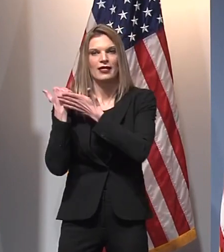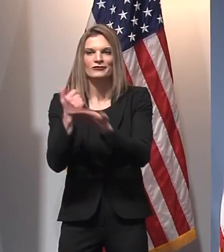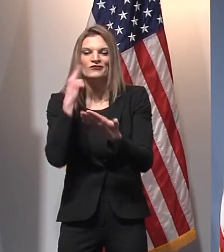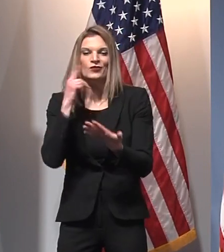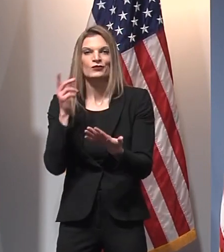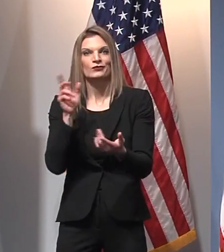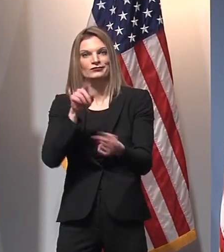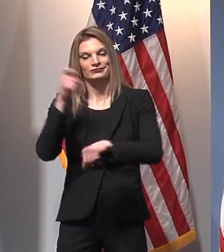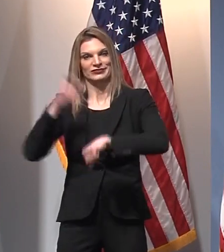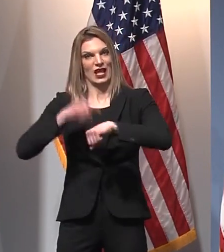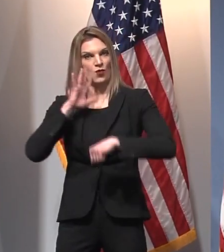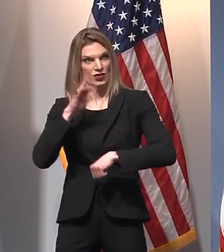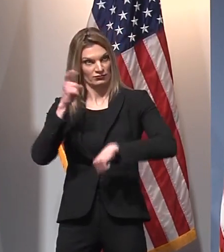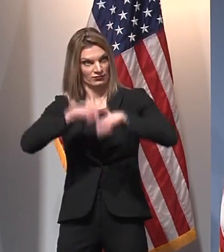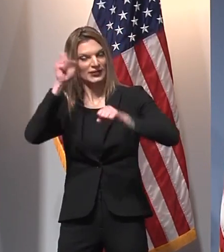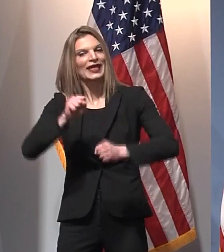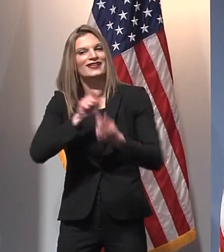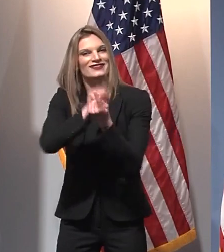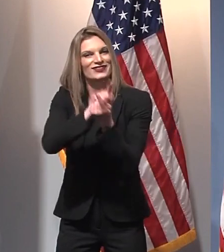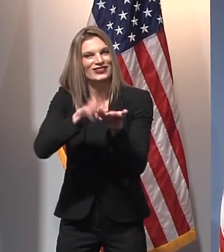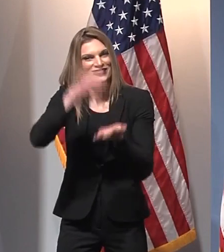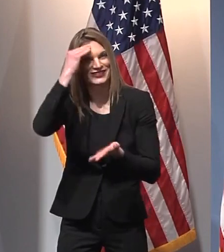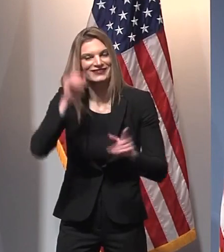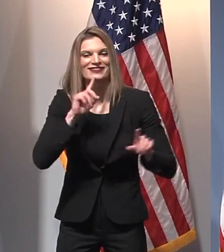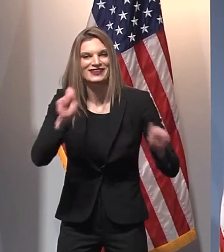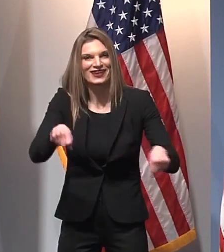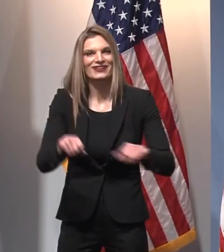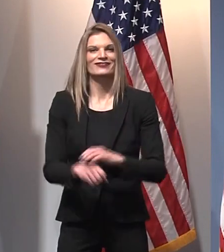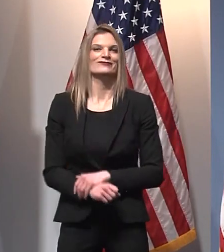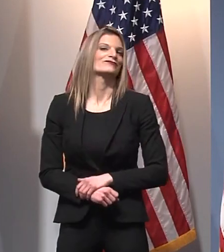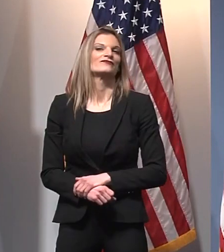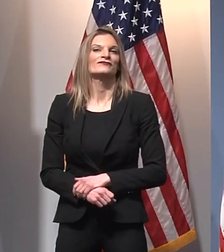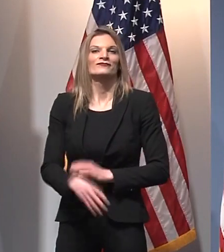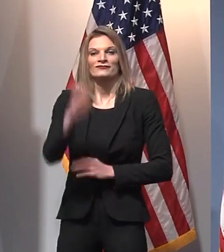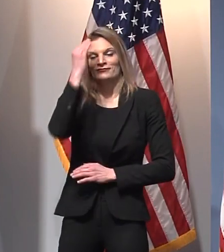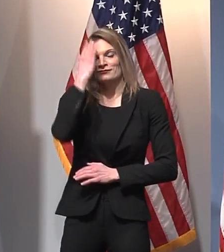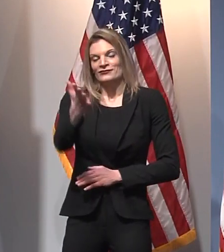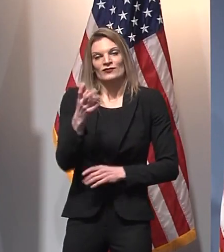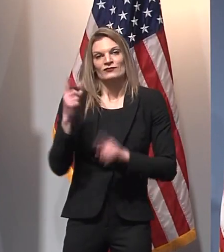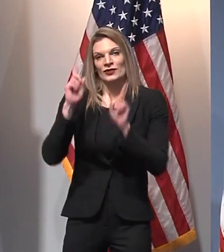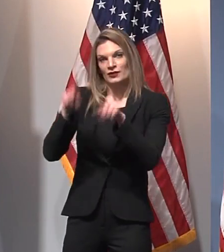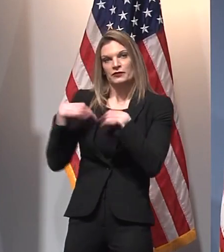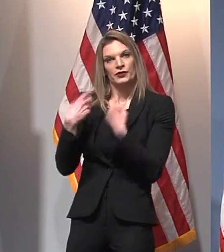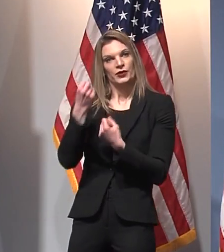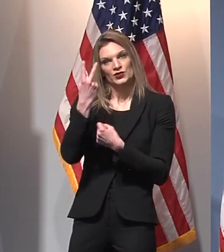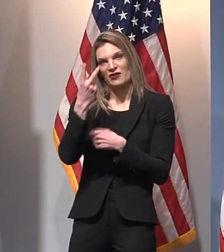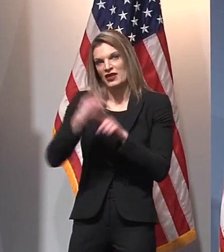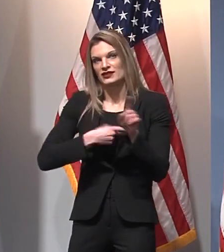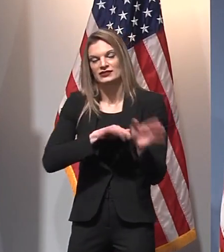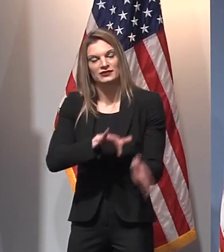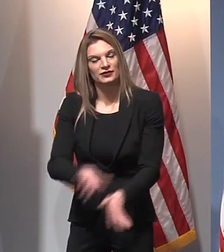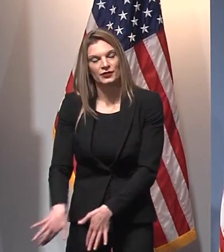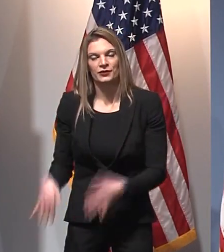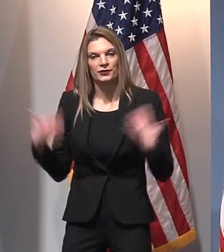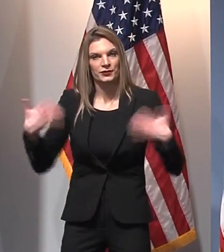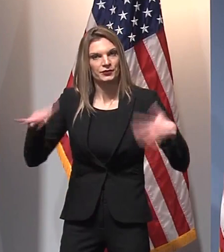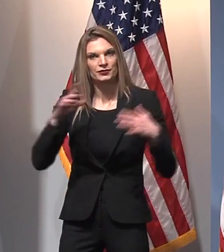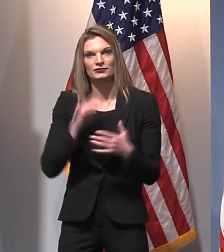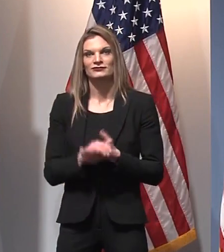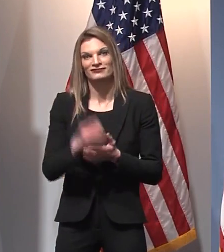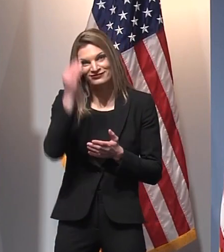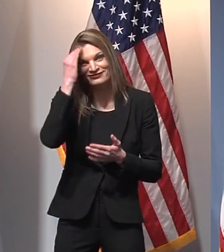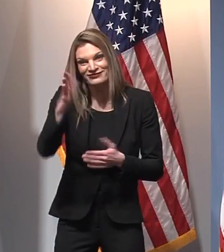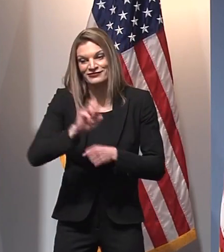for in-person learning. It has been a tough 12 months almost. This pandemic will be